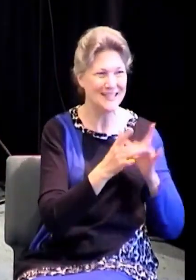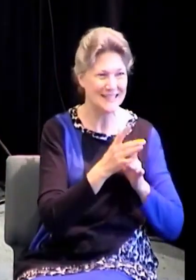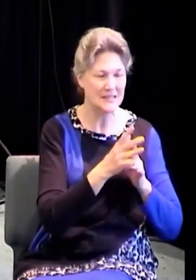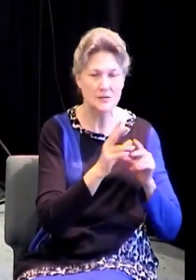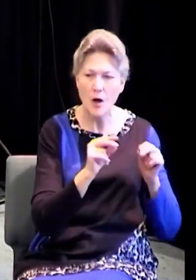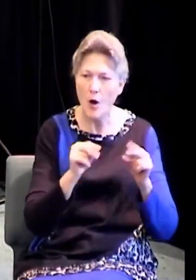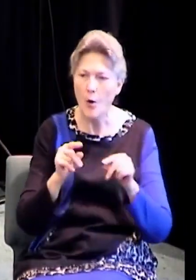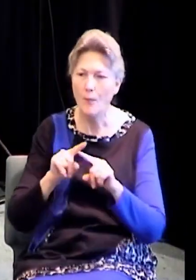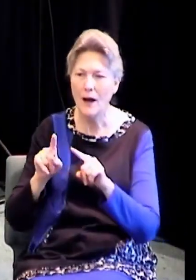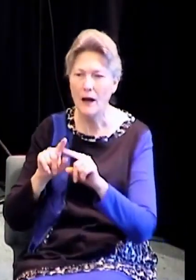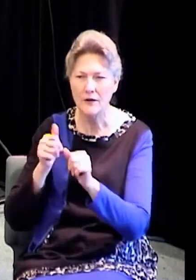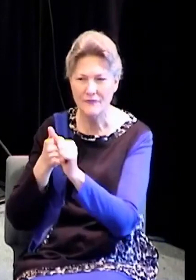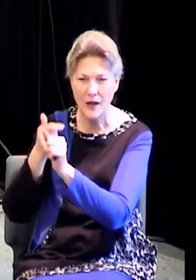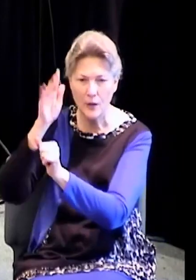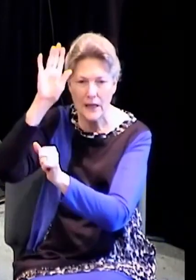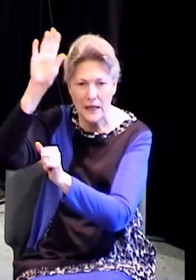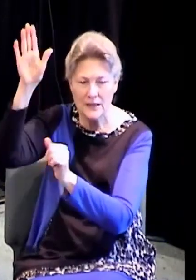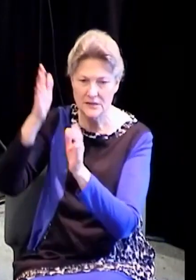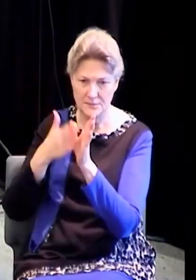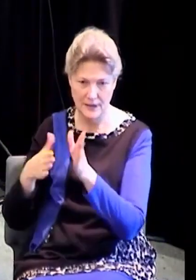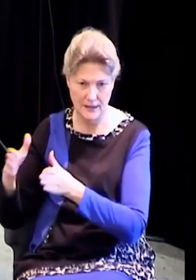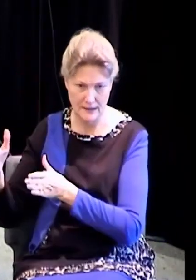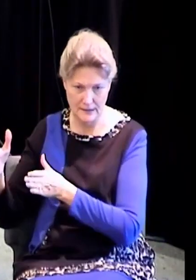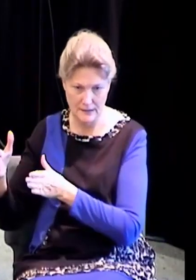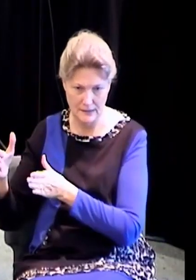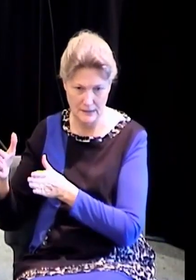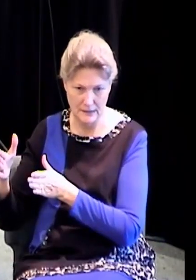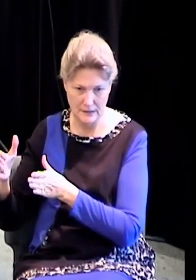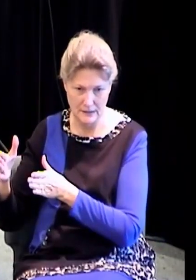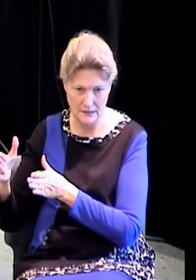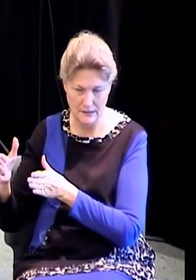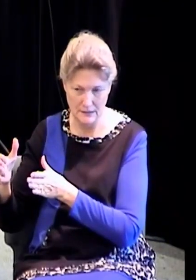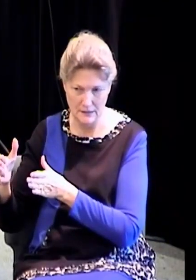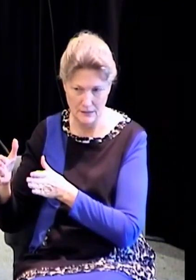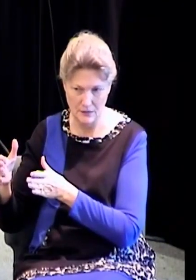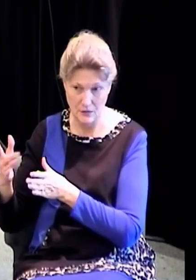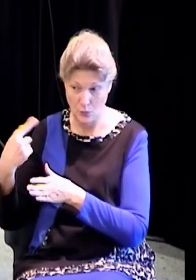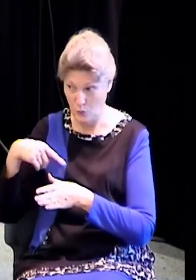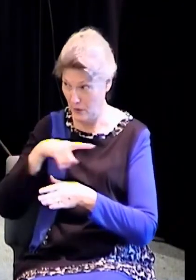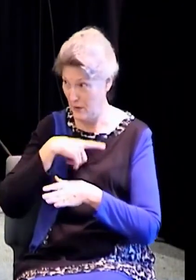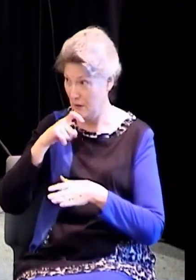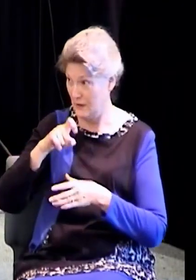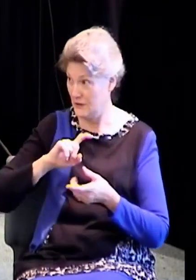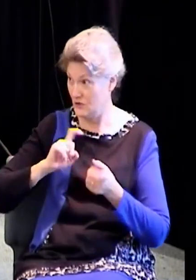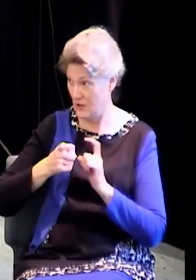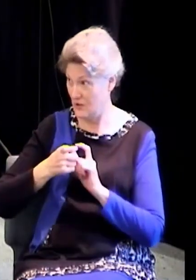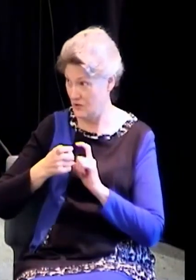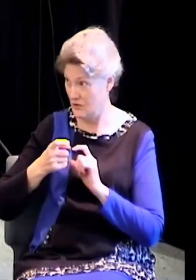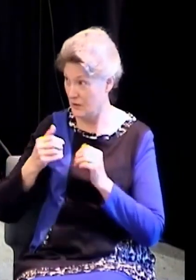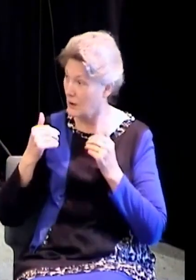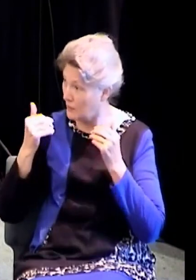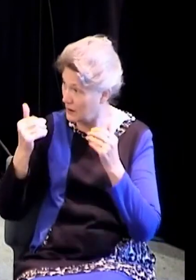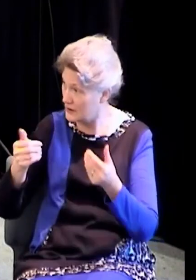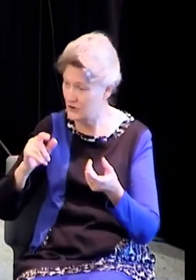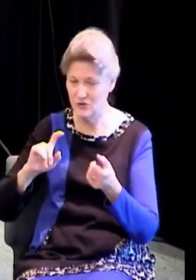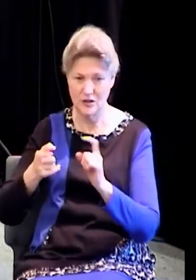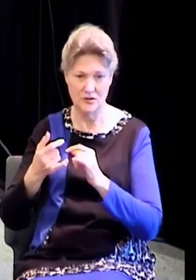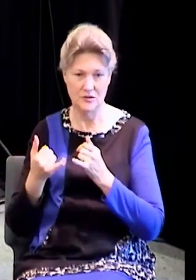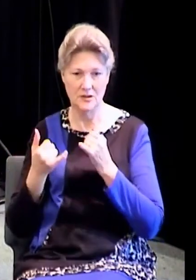doing the will of the Father? We need to change. Let's get changed today. Let's get